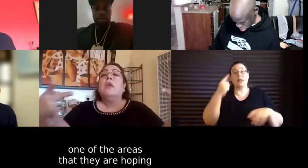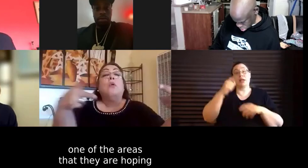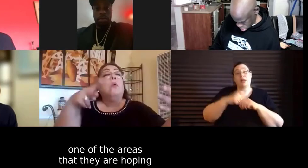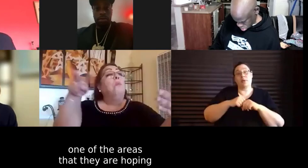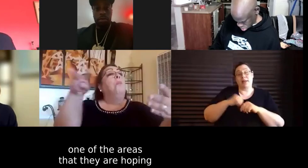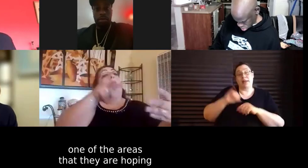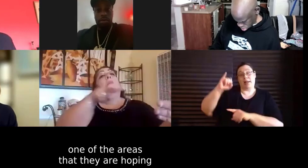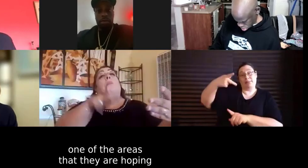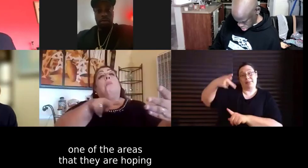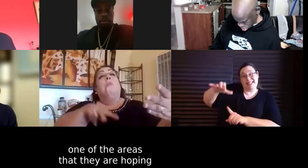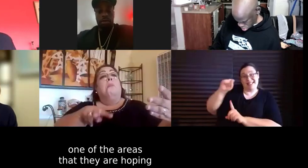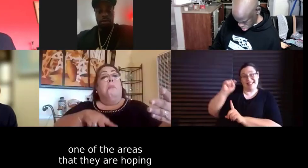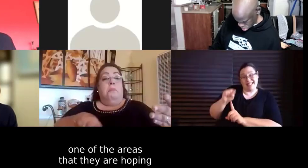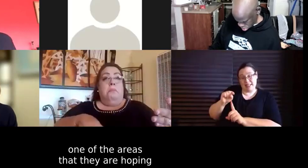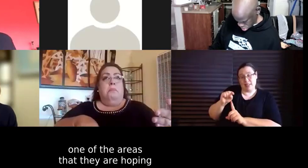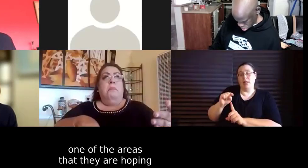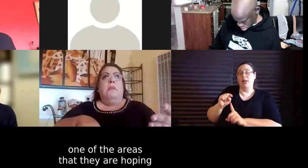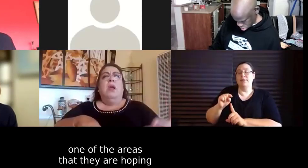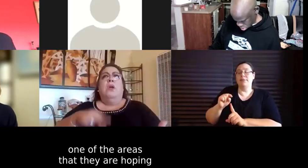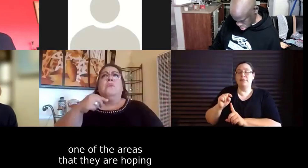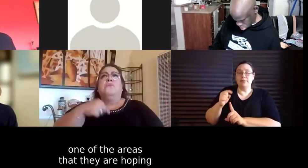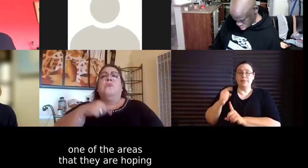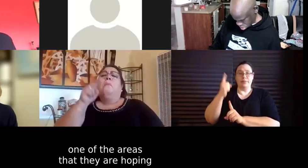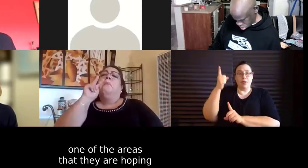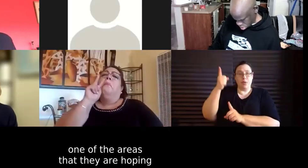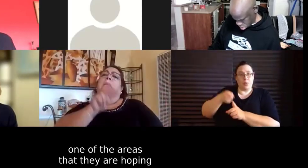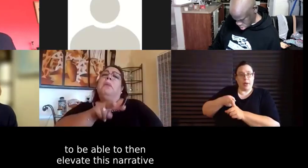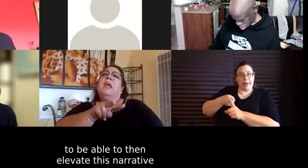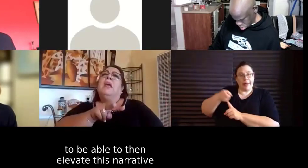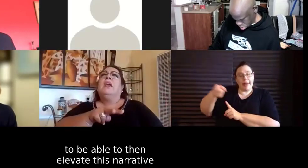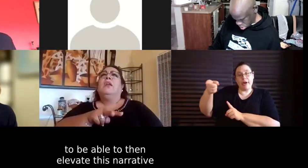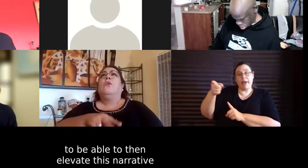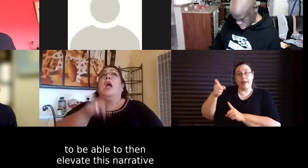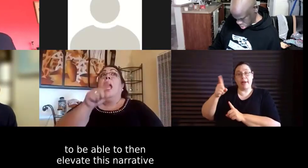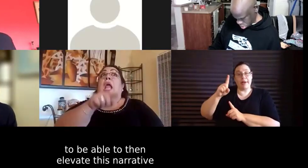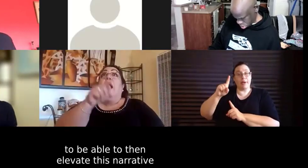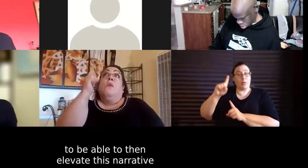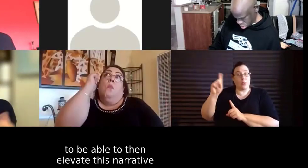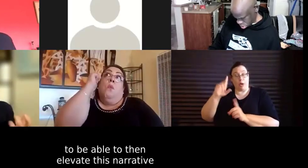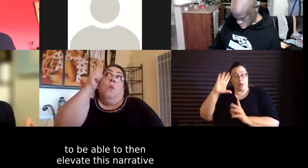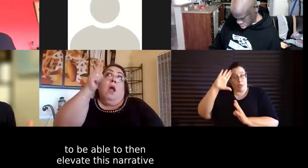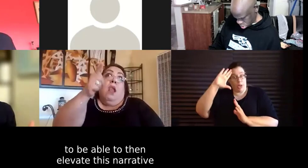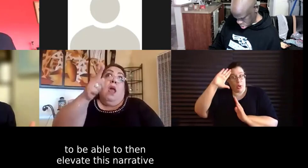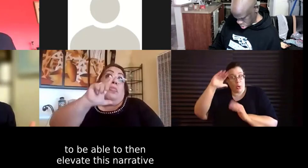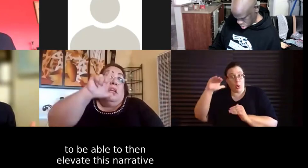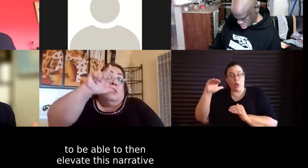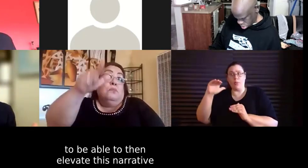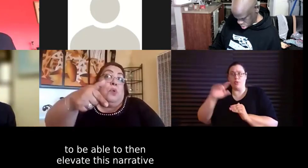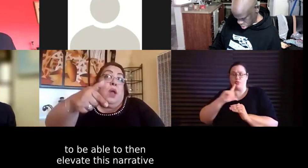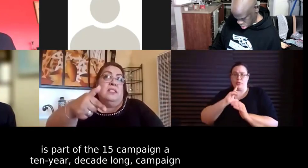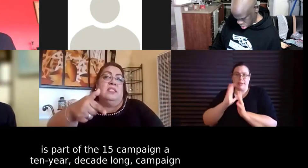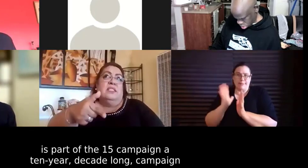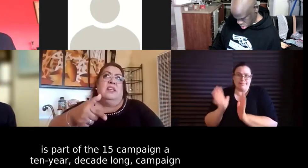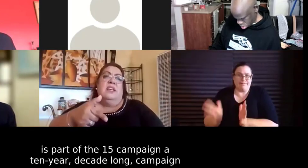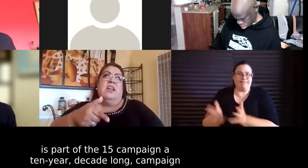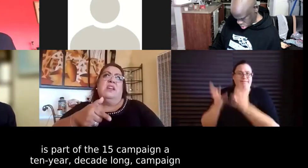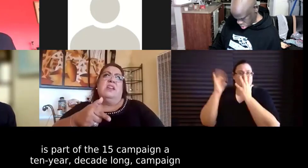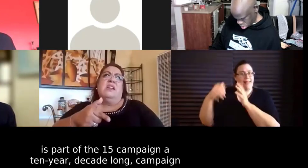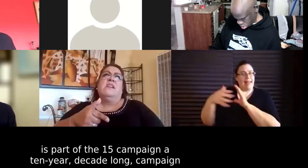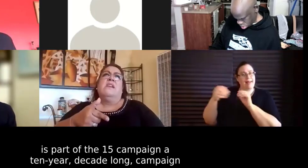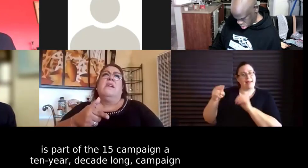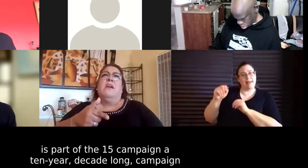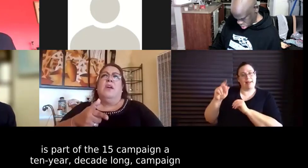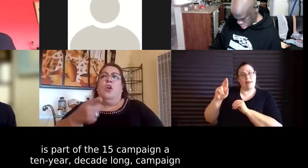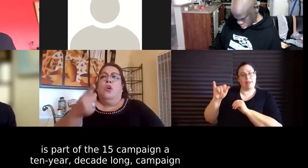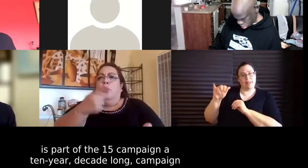one of the areas that they're hoping to be able to then elevate this narrative is part of the